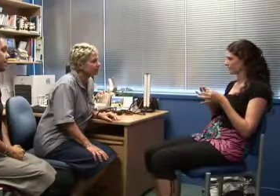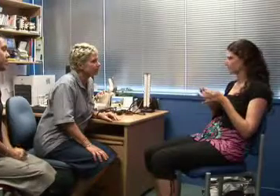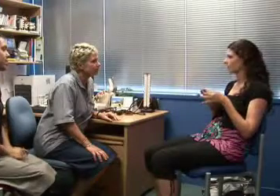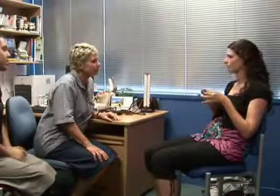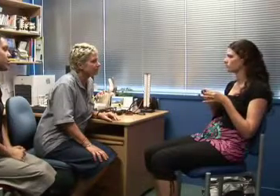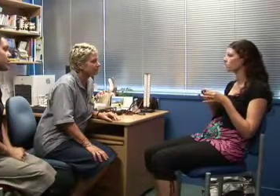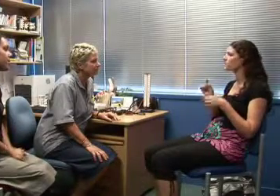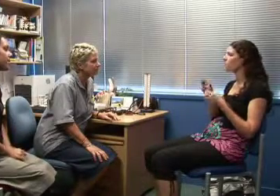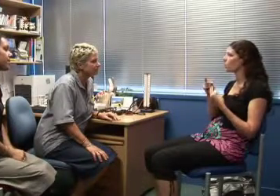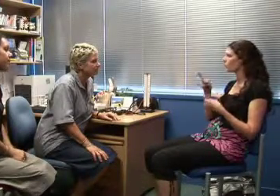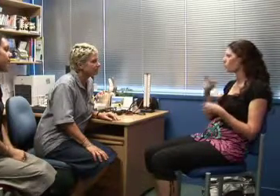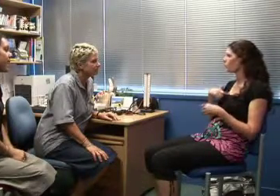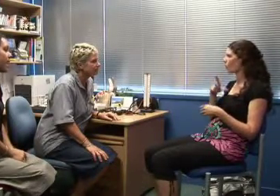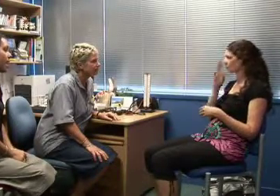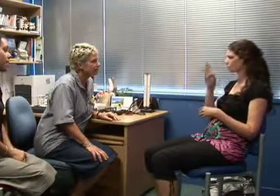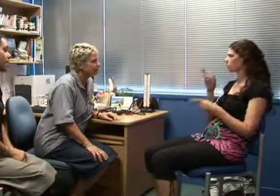Yes, this is my interpreter.